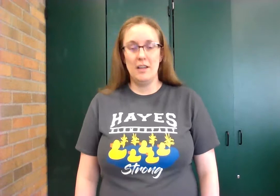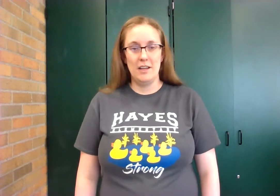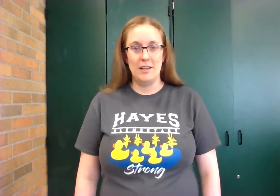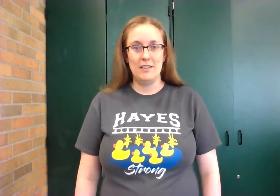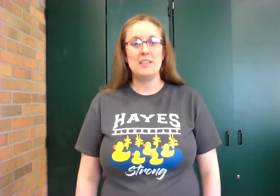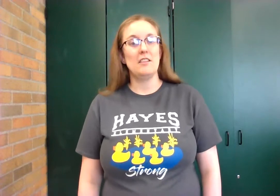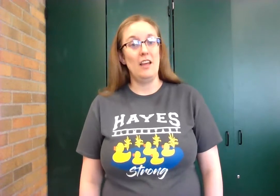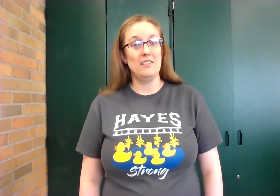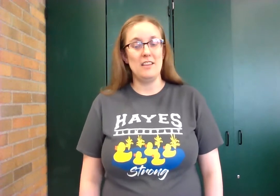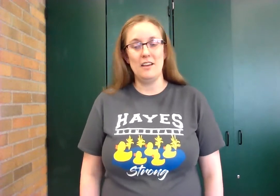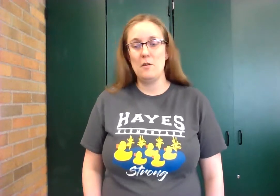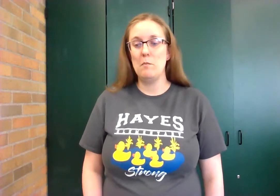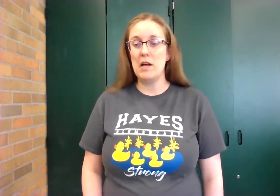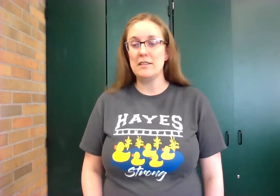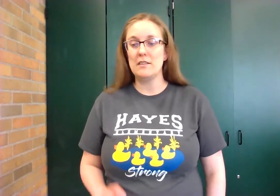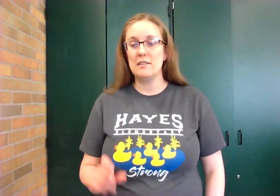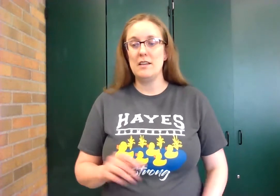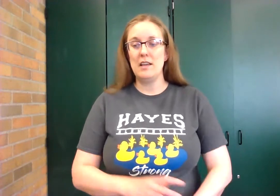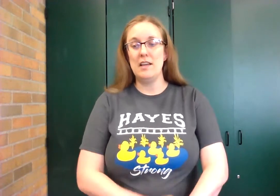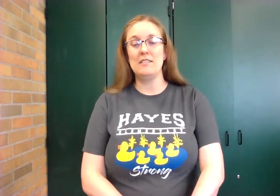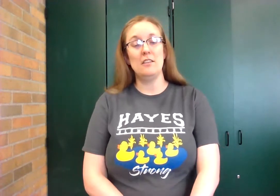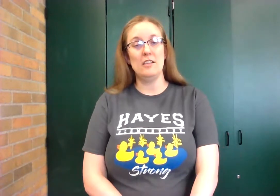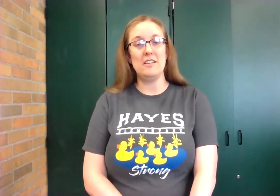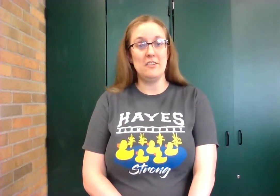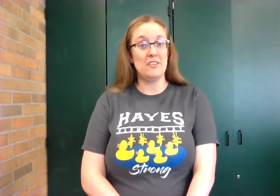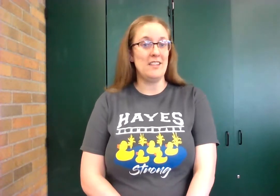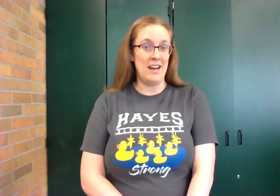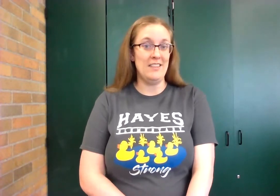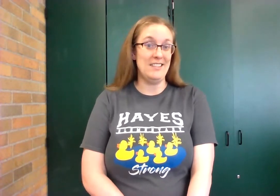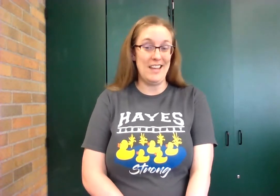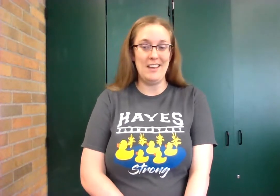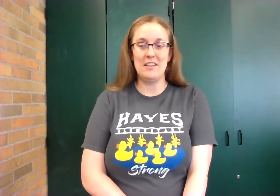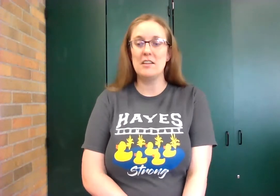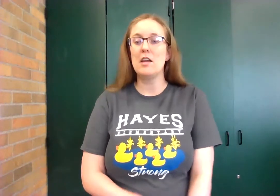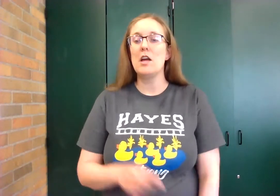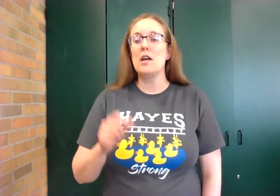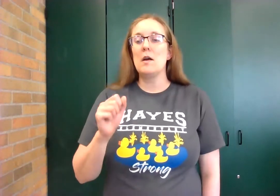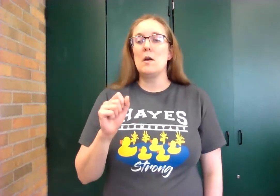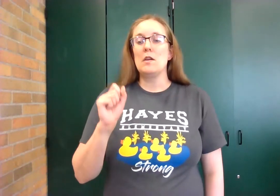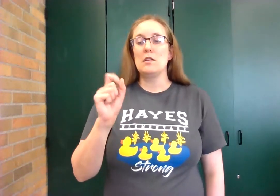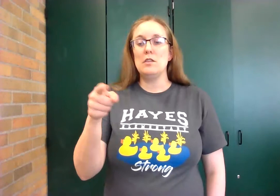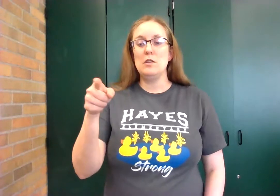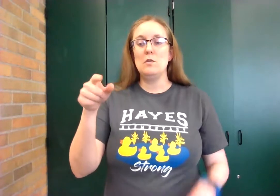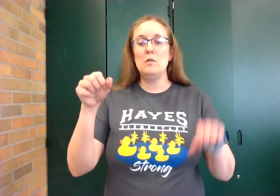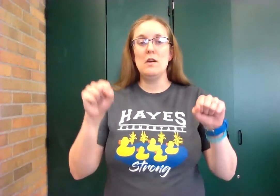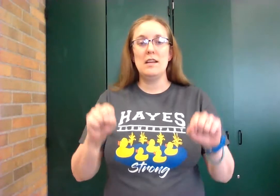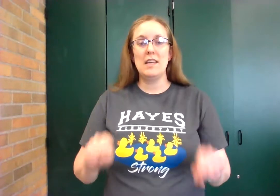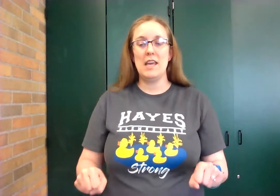that's a lot sign but it's a little easier to sign than say you can